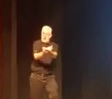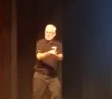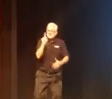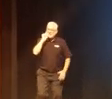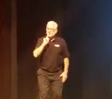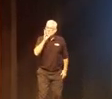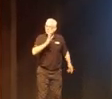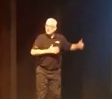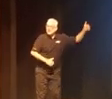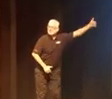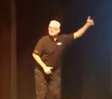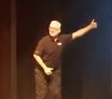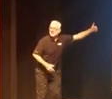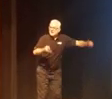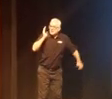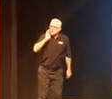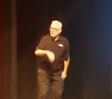He actually married a deaf lady.